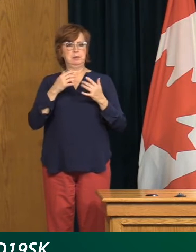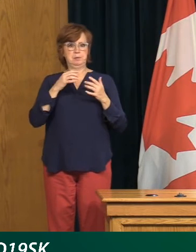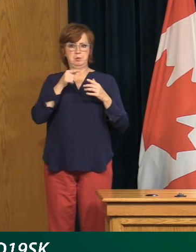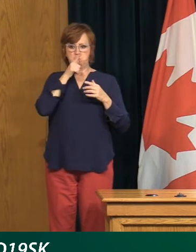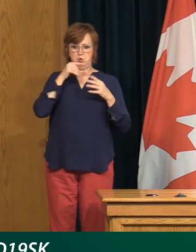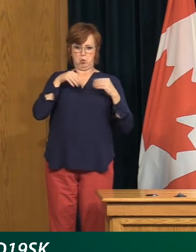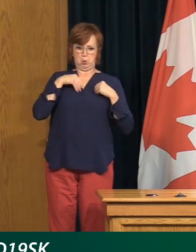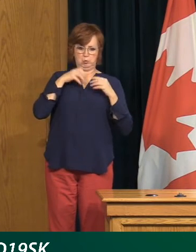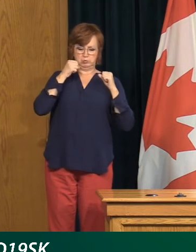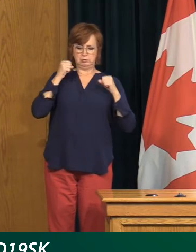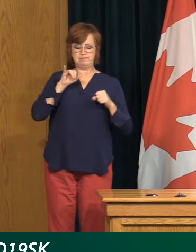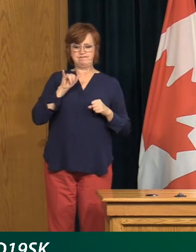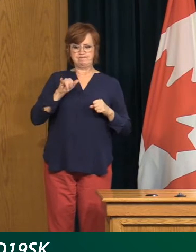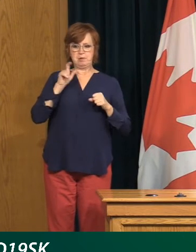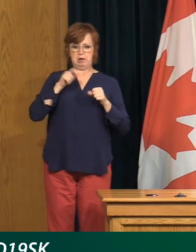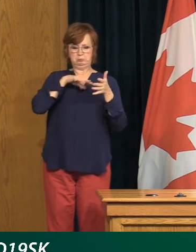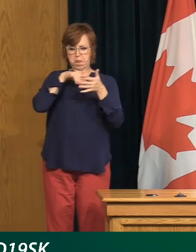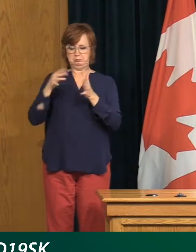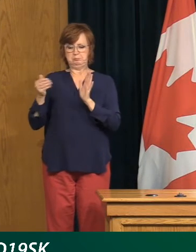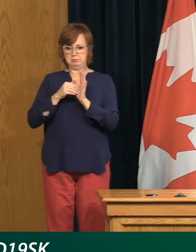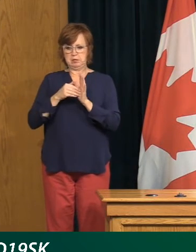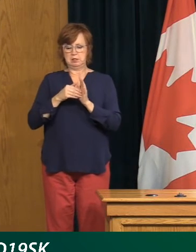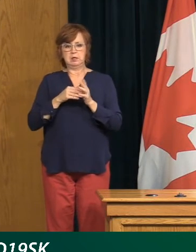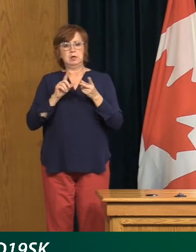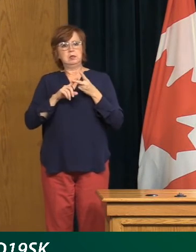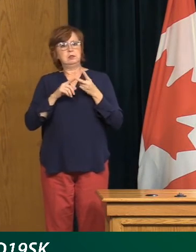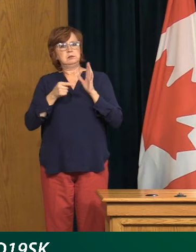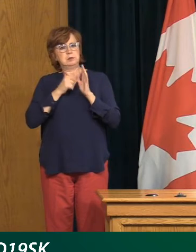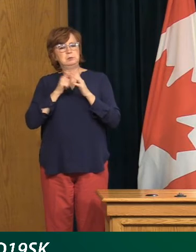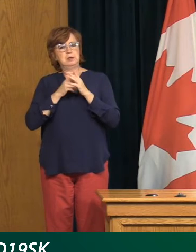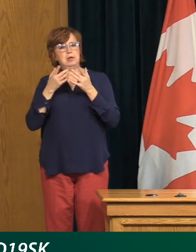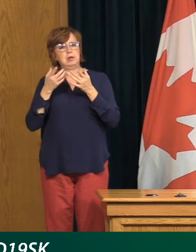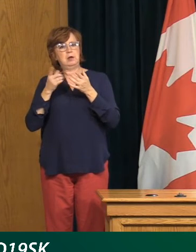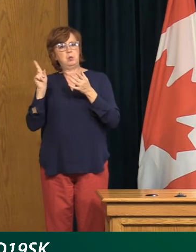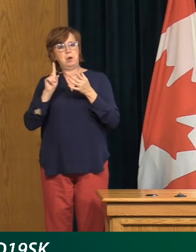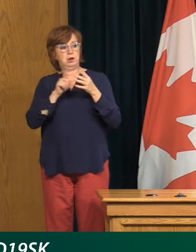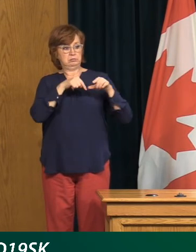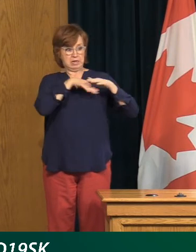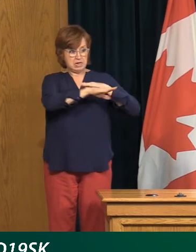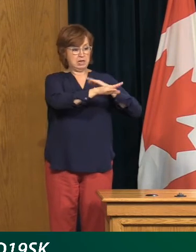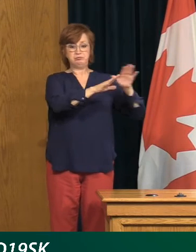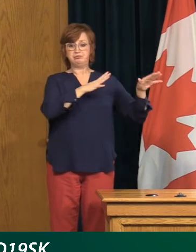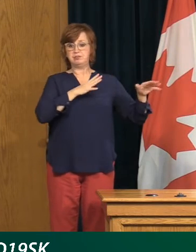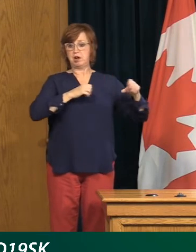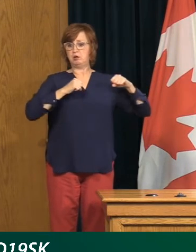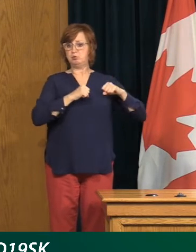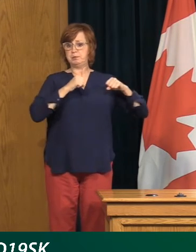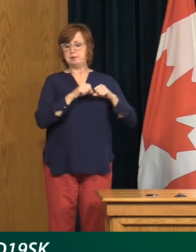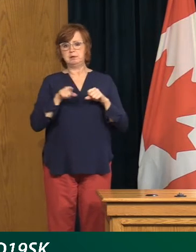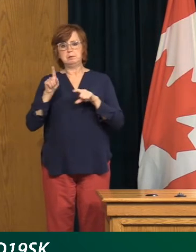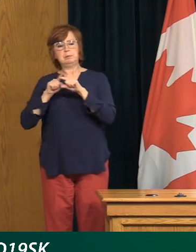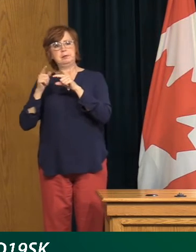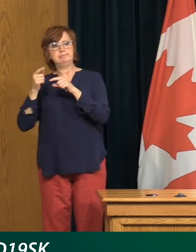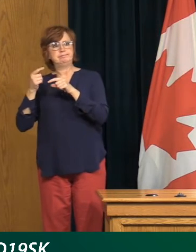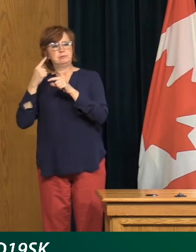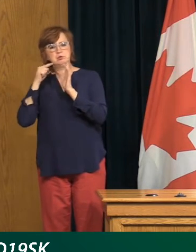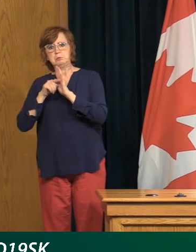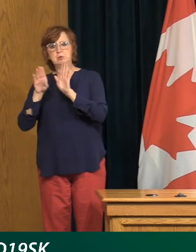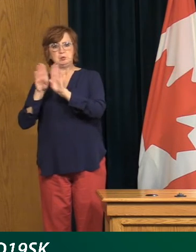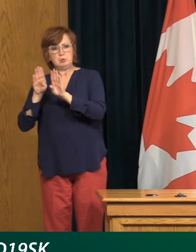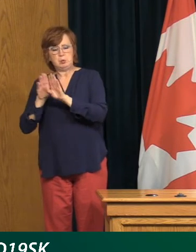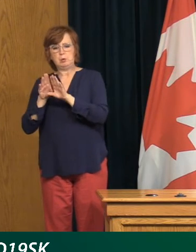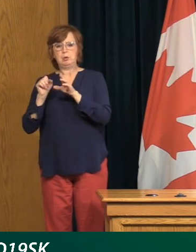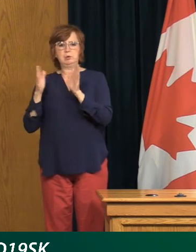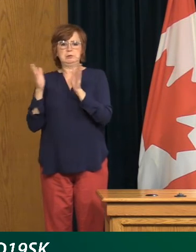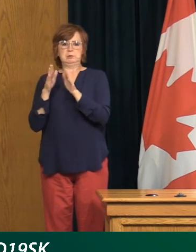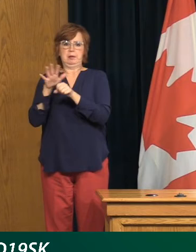a bit of a crowding sometimes at a public venue. And I think we all need to also work with business owners to maintain that physical separation.